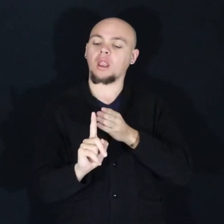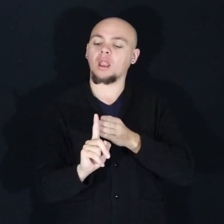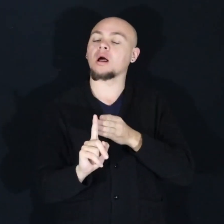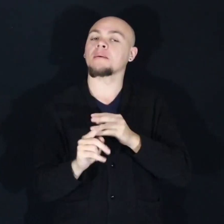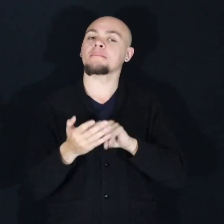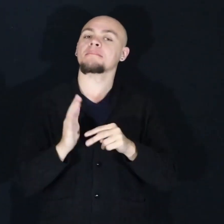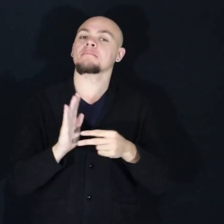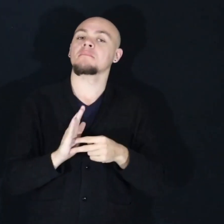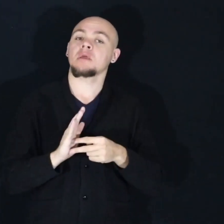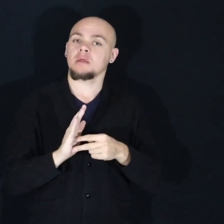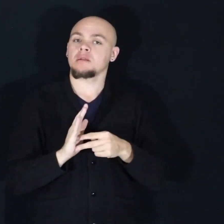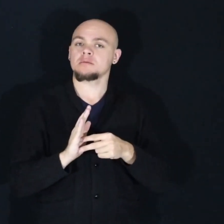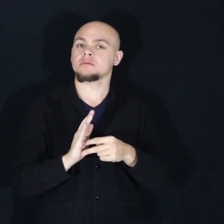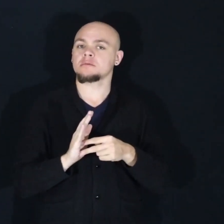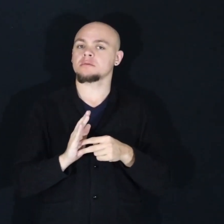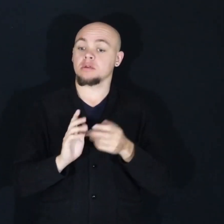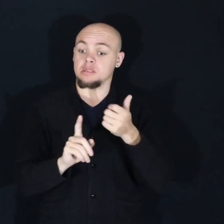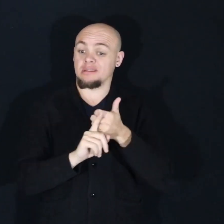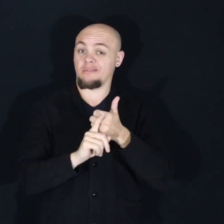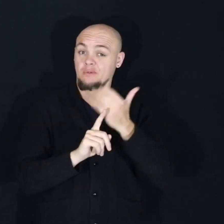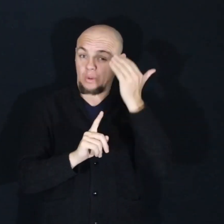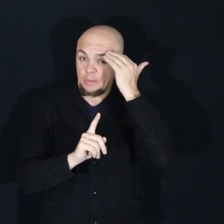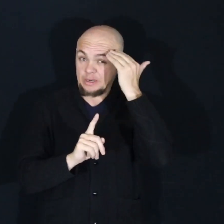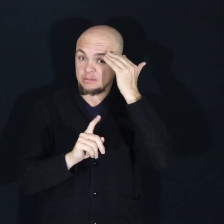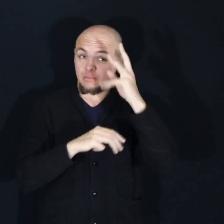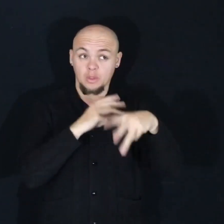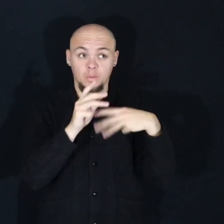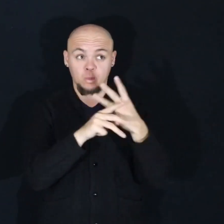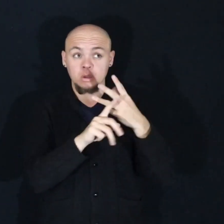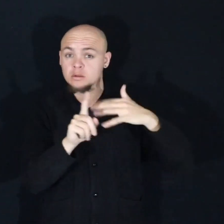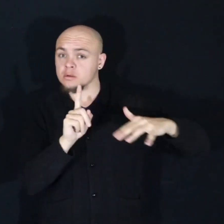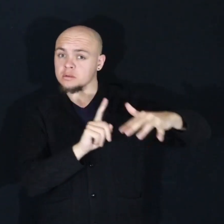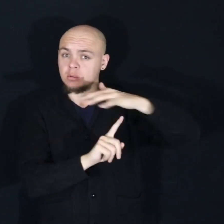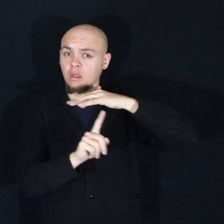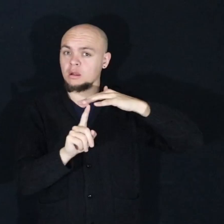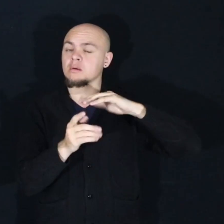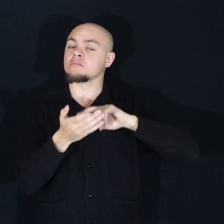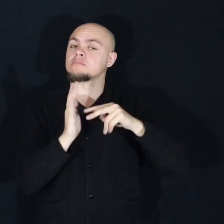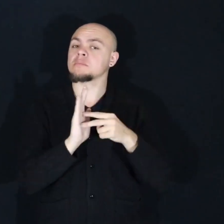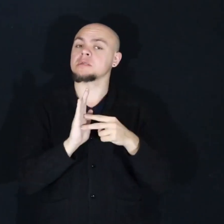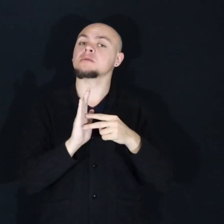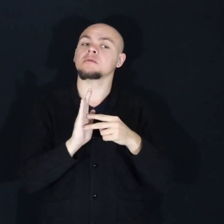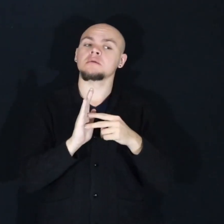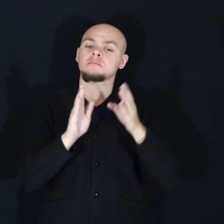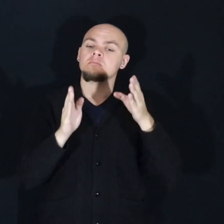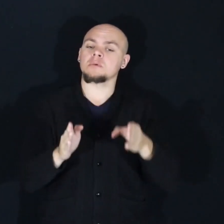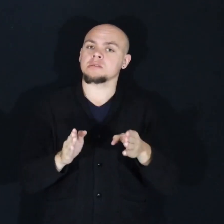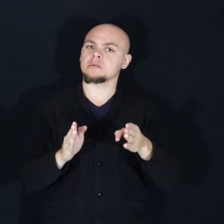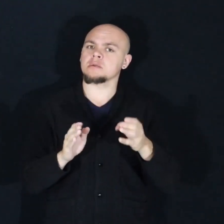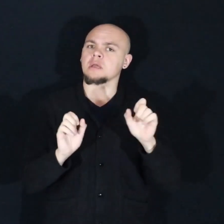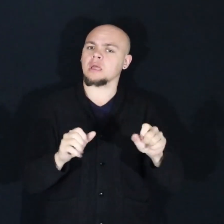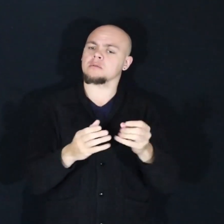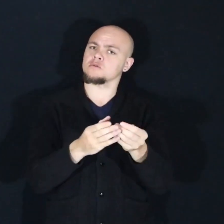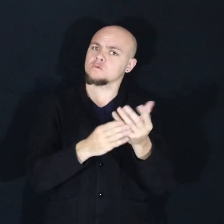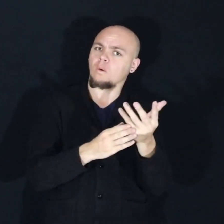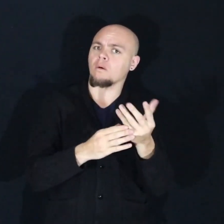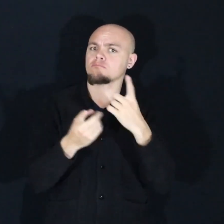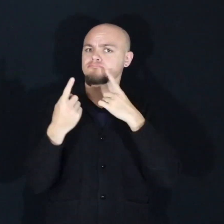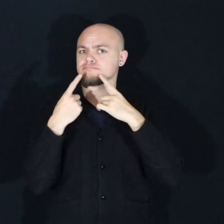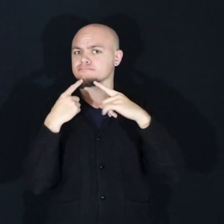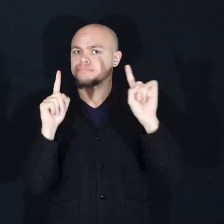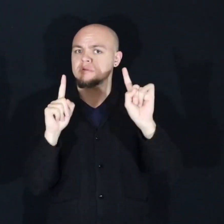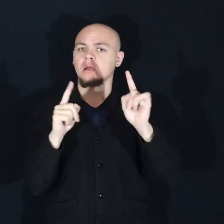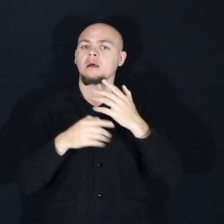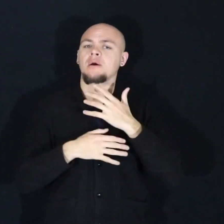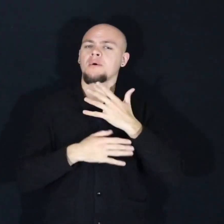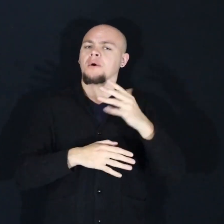of ourselves, but our world and our surroundings helping us grow and prosper as people. So take a